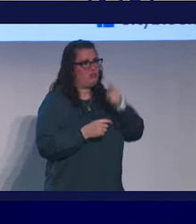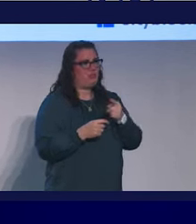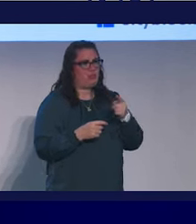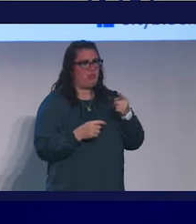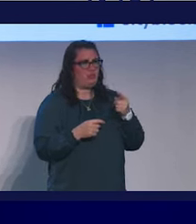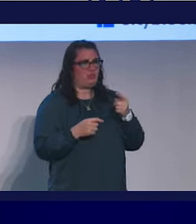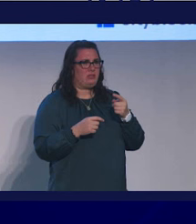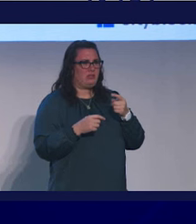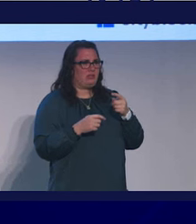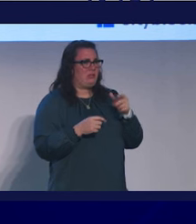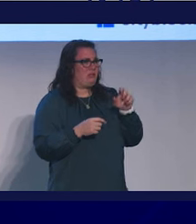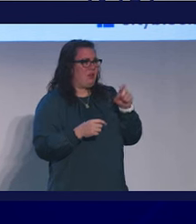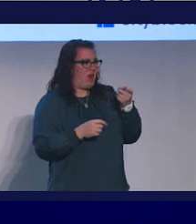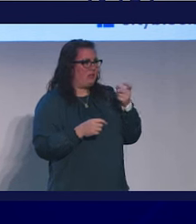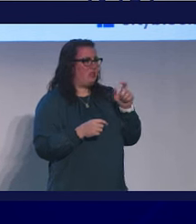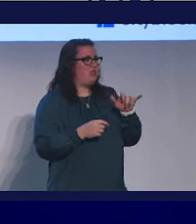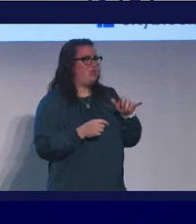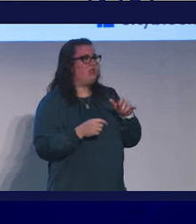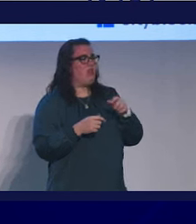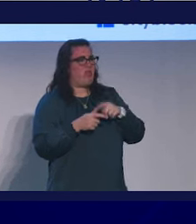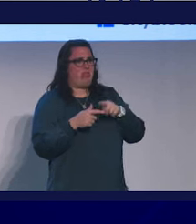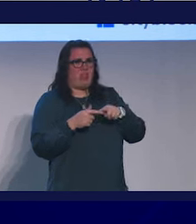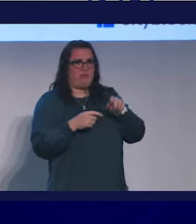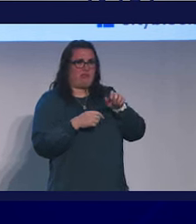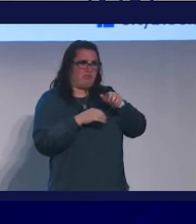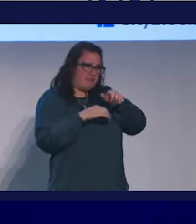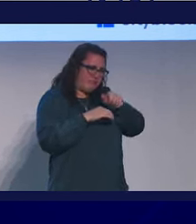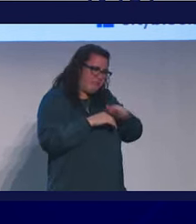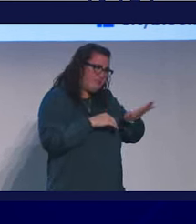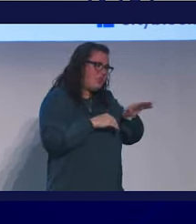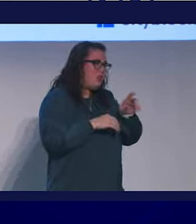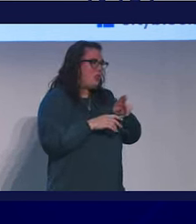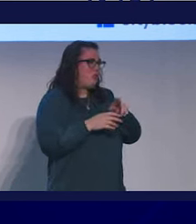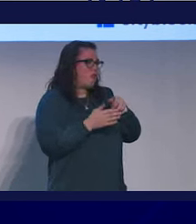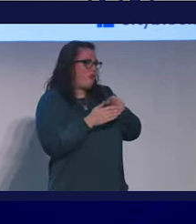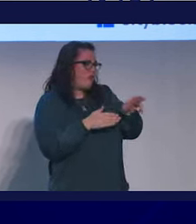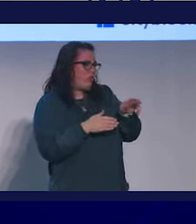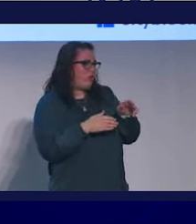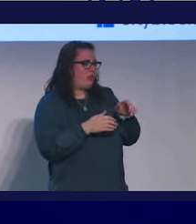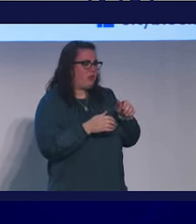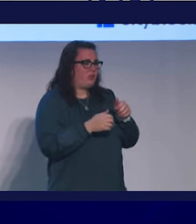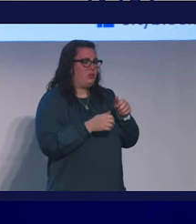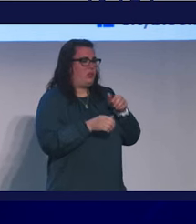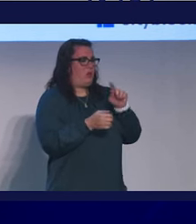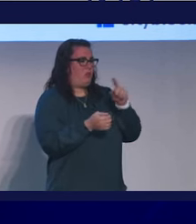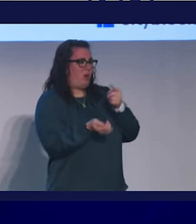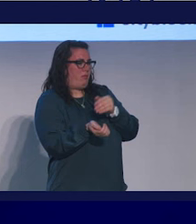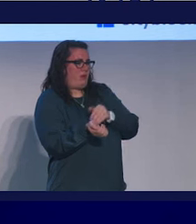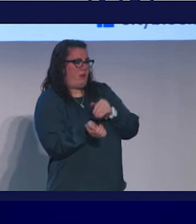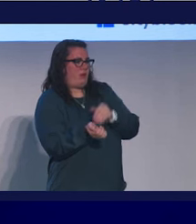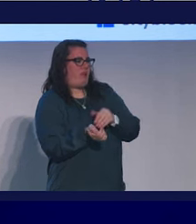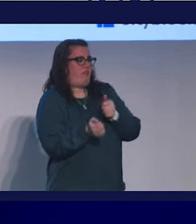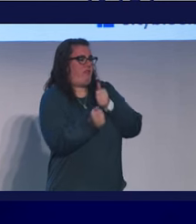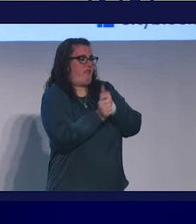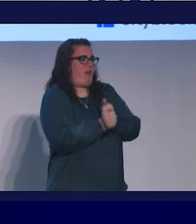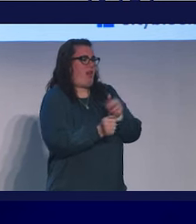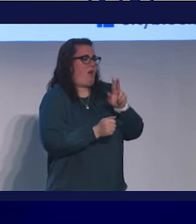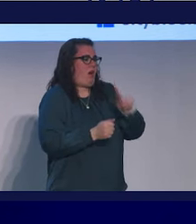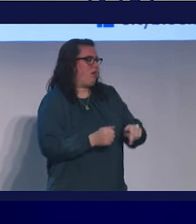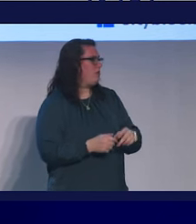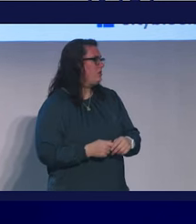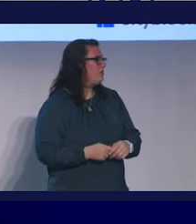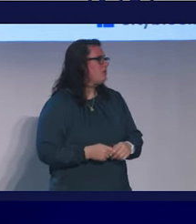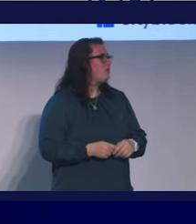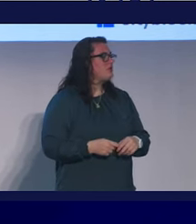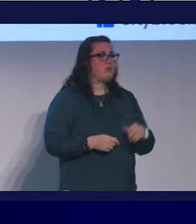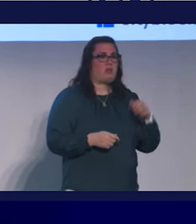oxygenation. She'd get discharged with a referral for primary care doctor follow-up. Many of us did that as residents and medical students. You